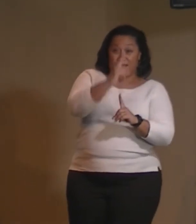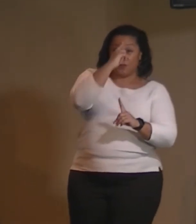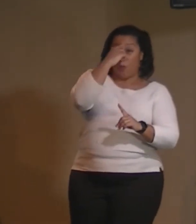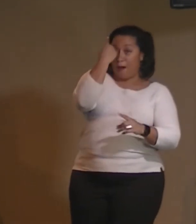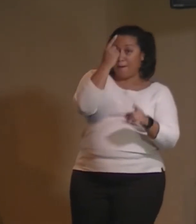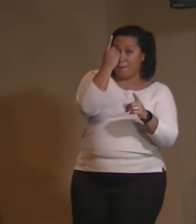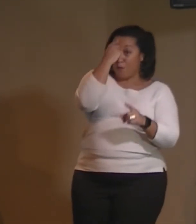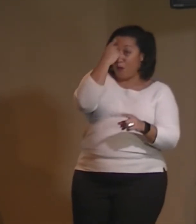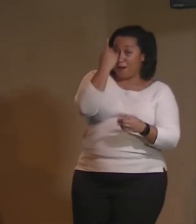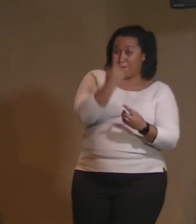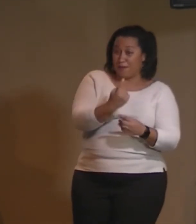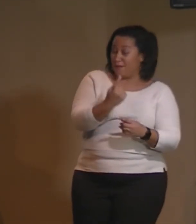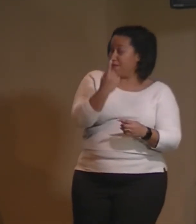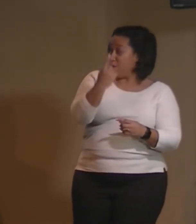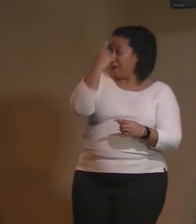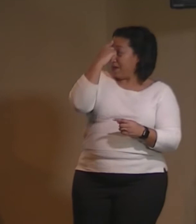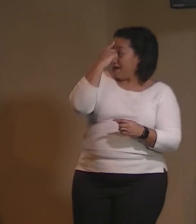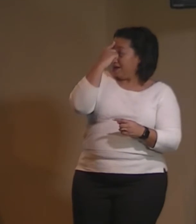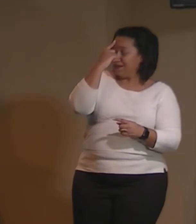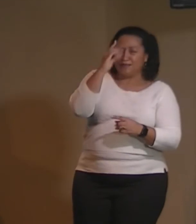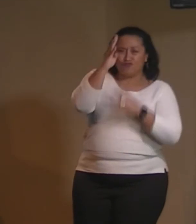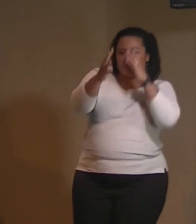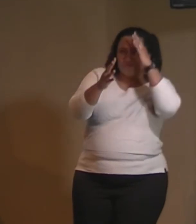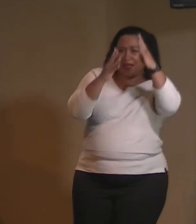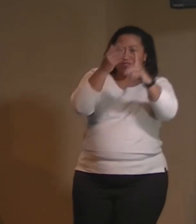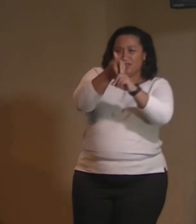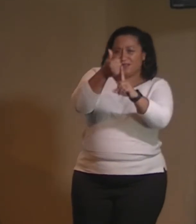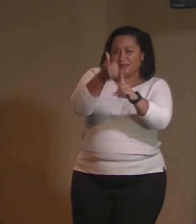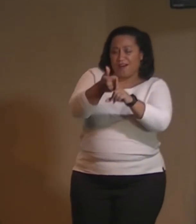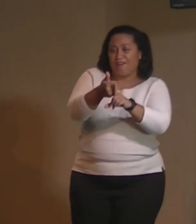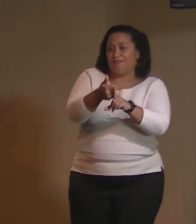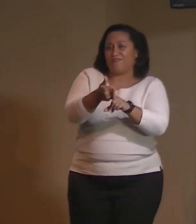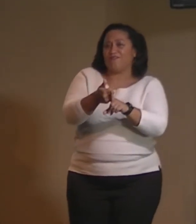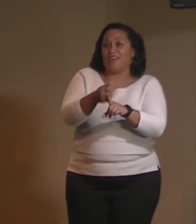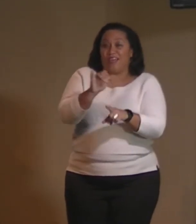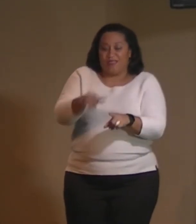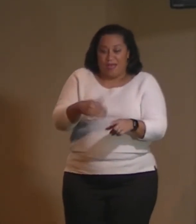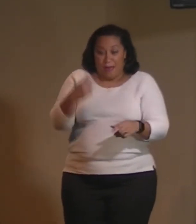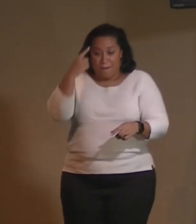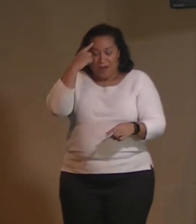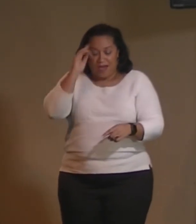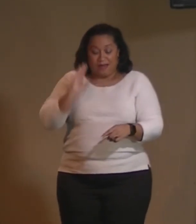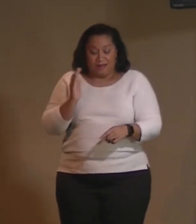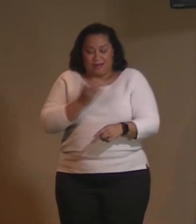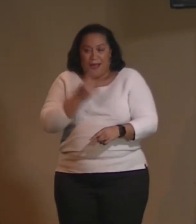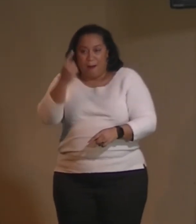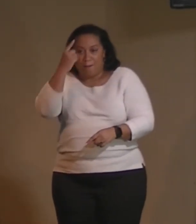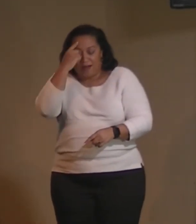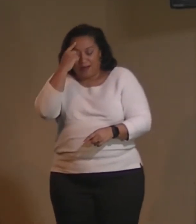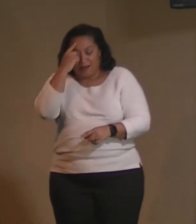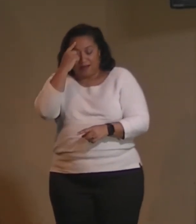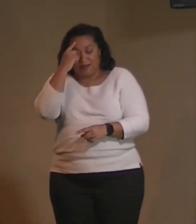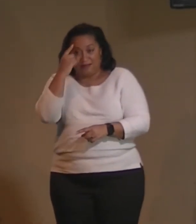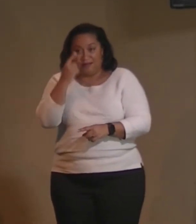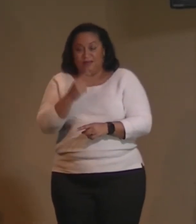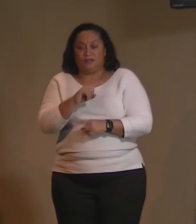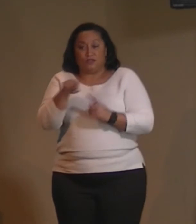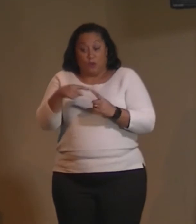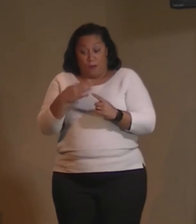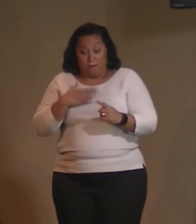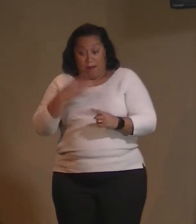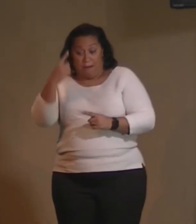thought itself it is ever creative it is creation itself and that mind is our mind right now so when my mind thinks